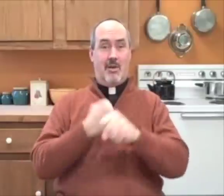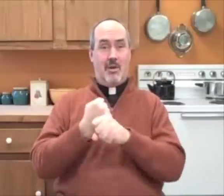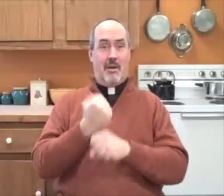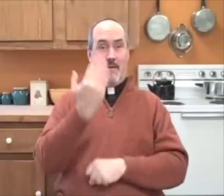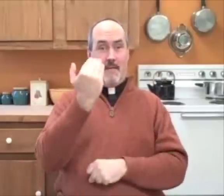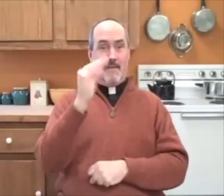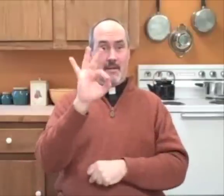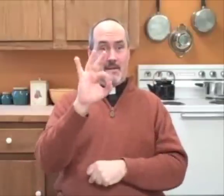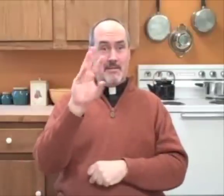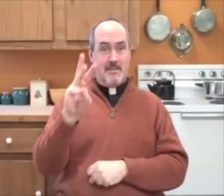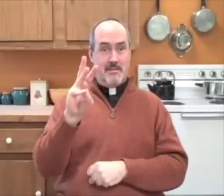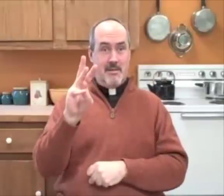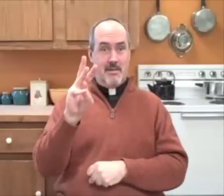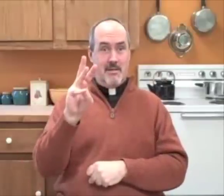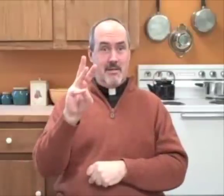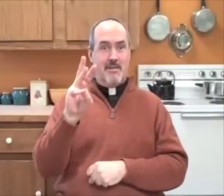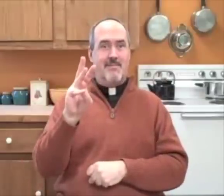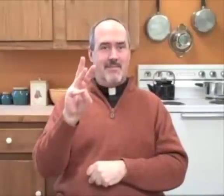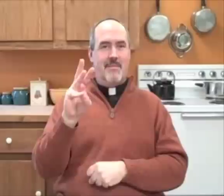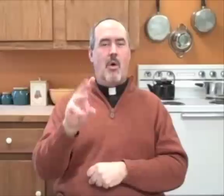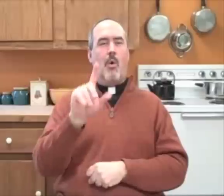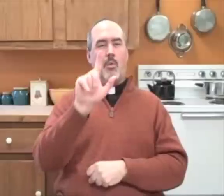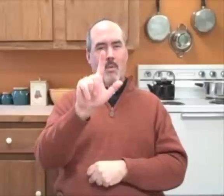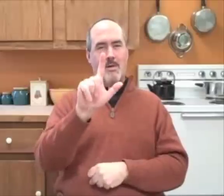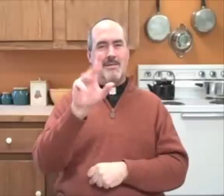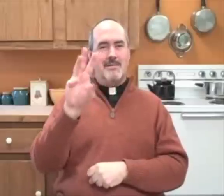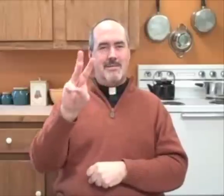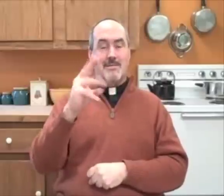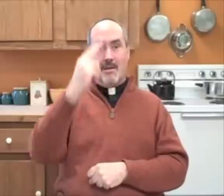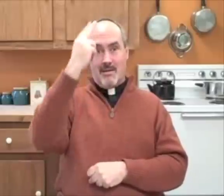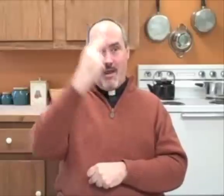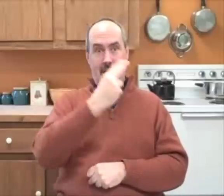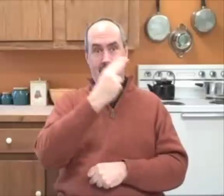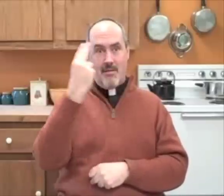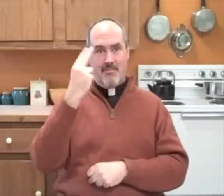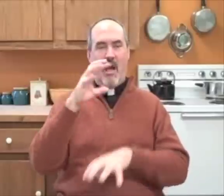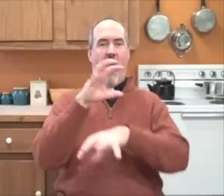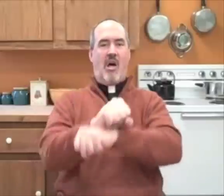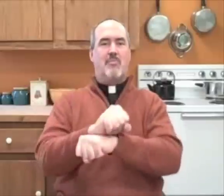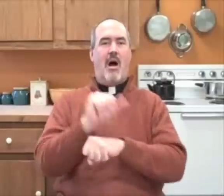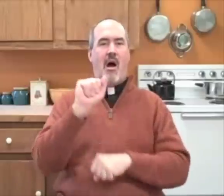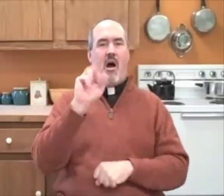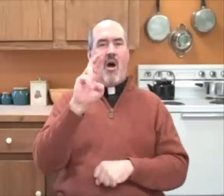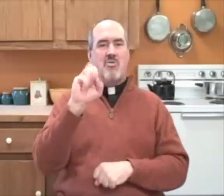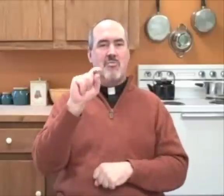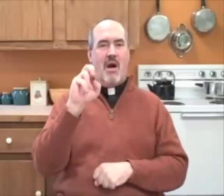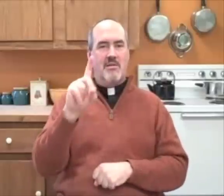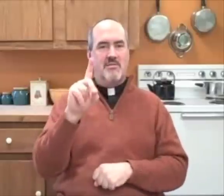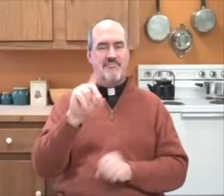to arrest 26 Catholics and throw them in jail.